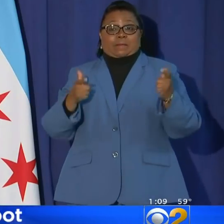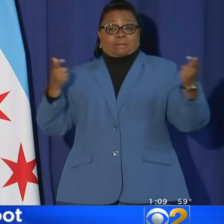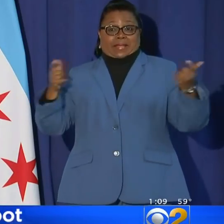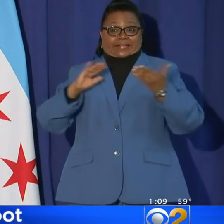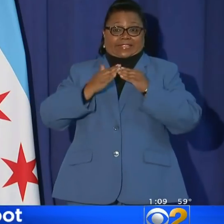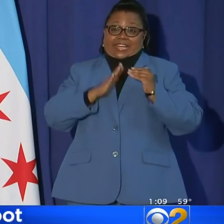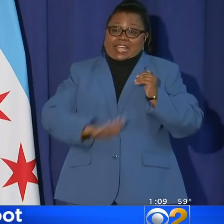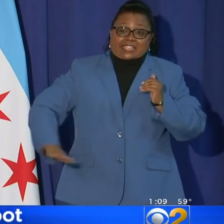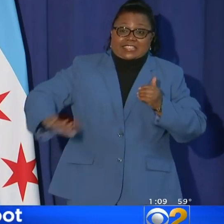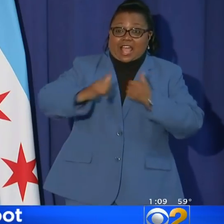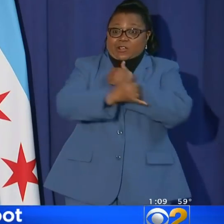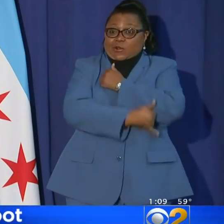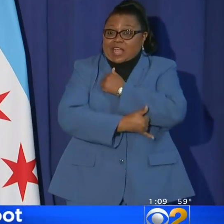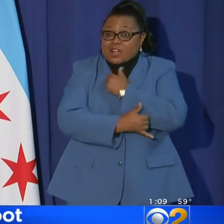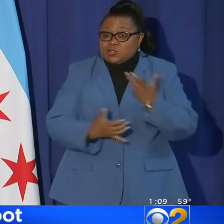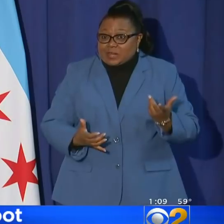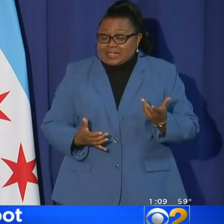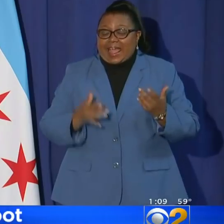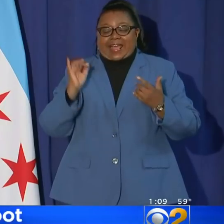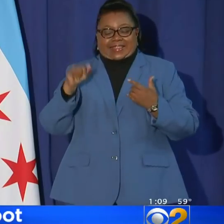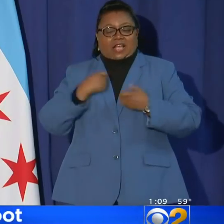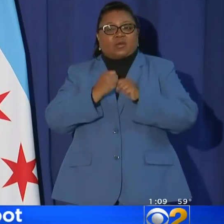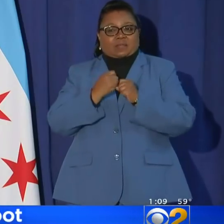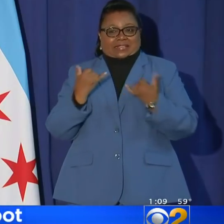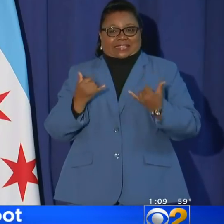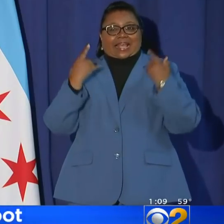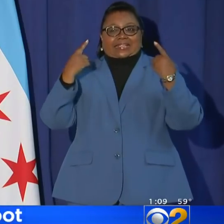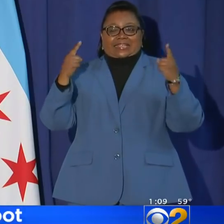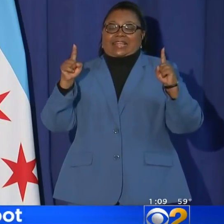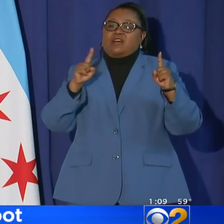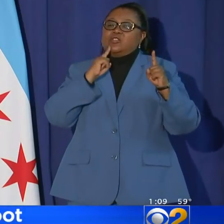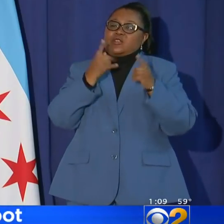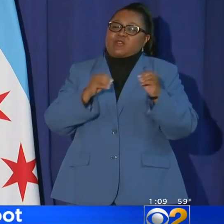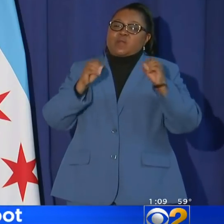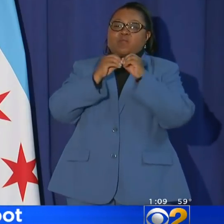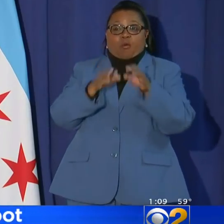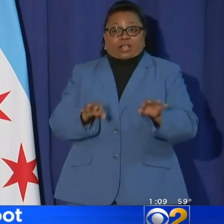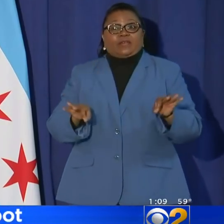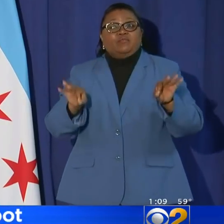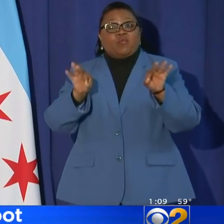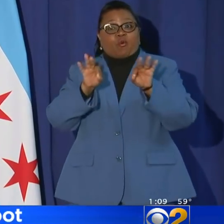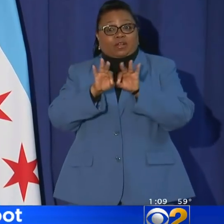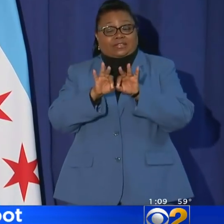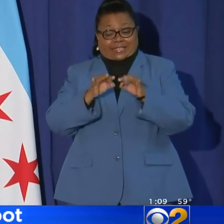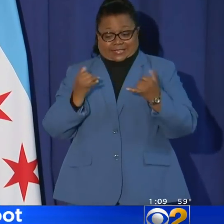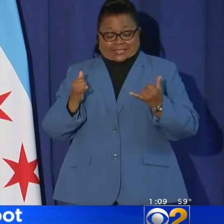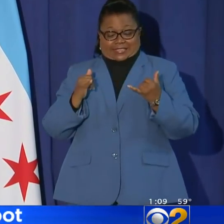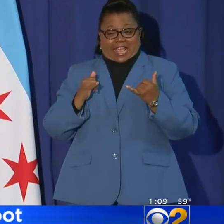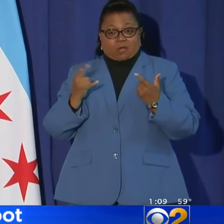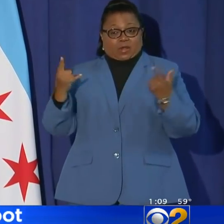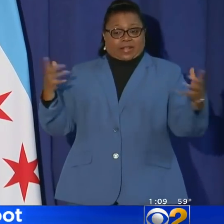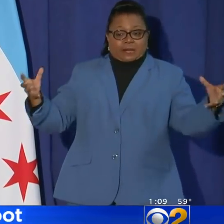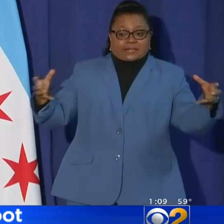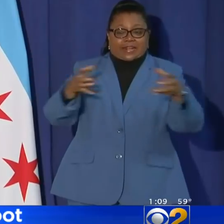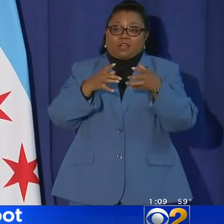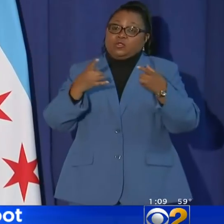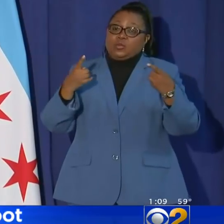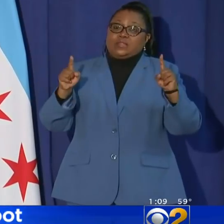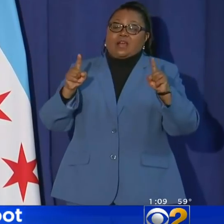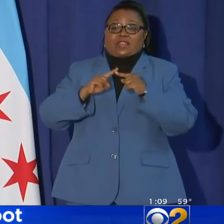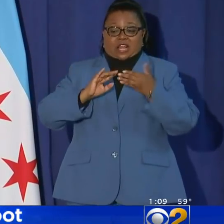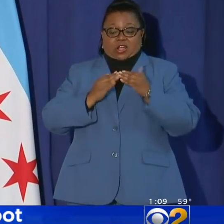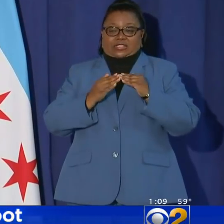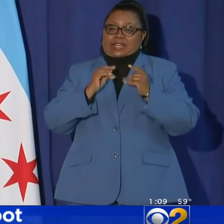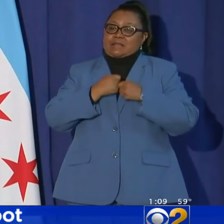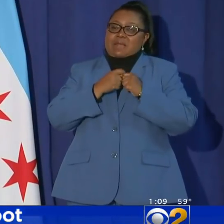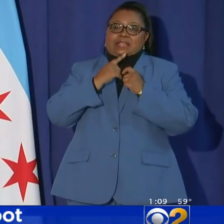in the entire country. And that's what makes today's announcement even more important. Today we're coming together to announce that